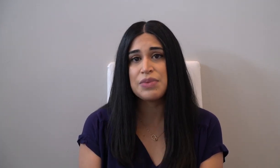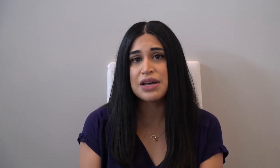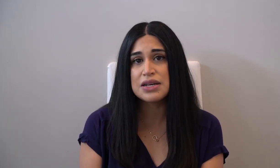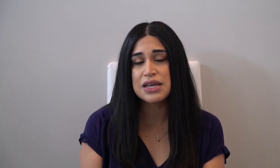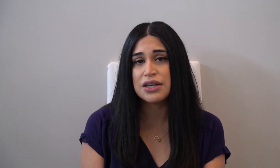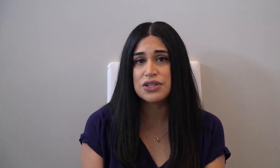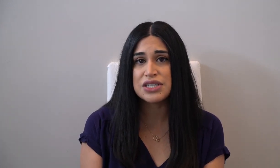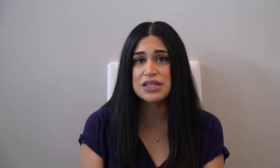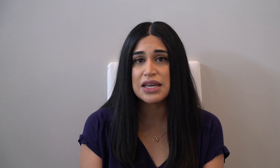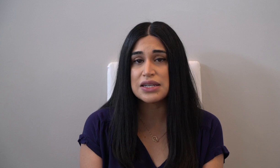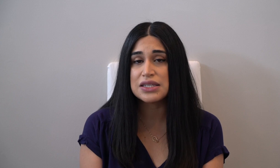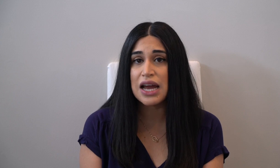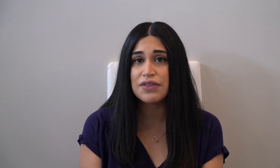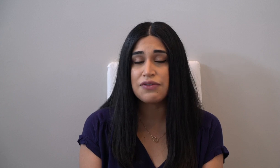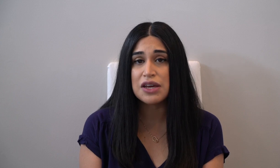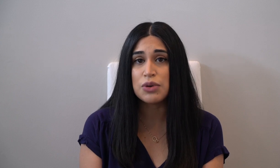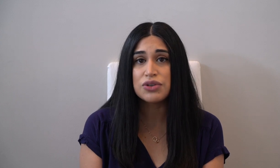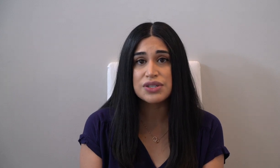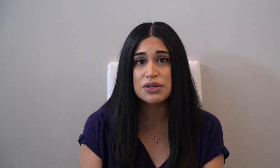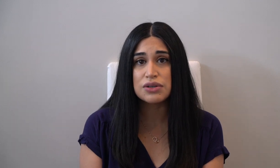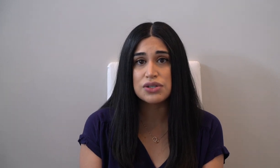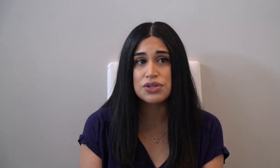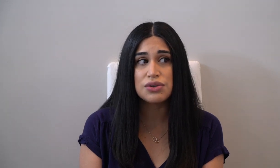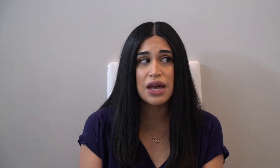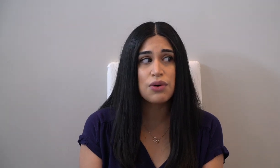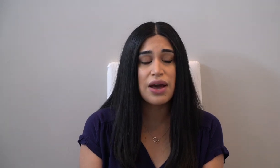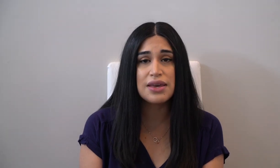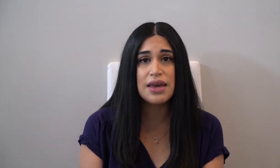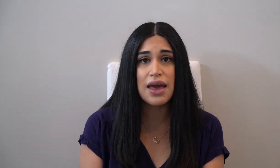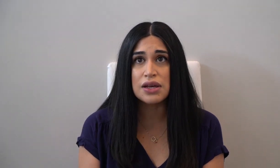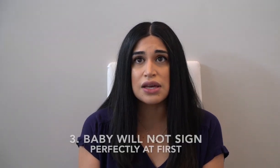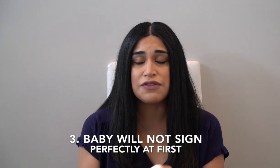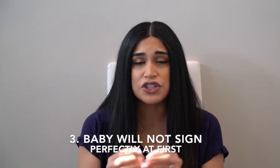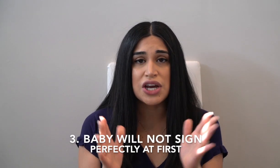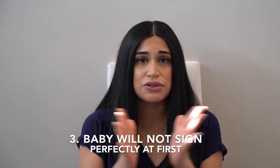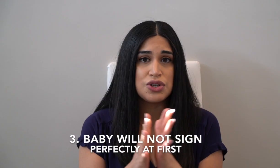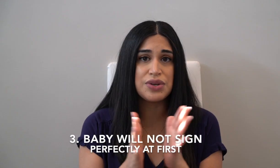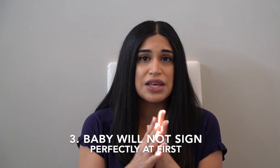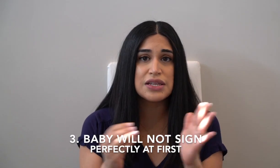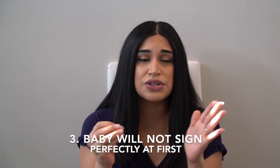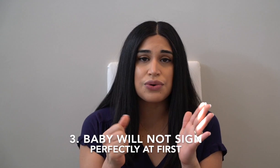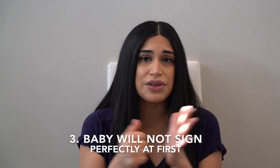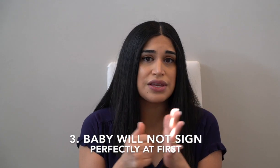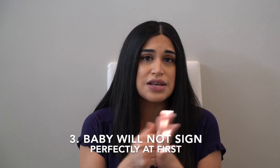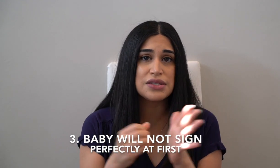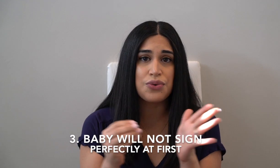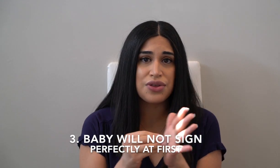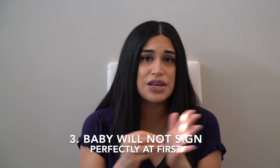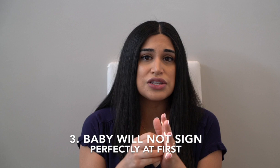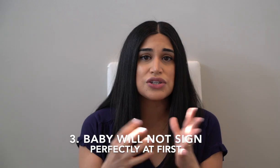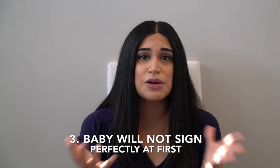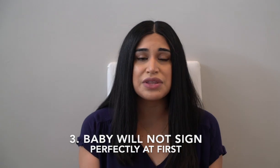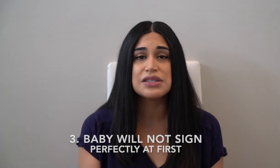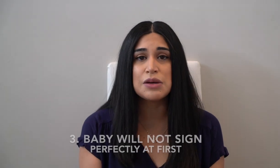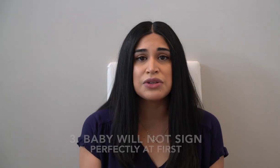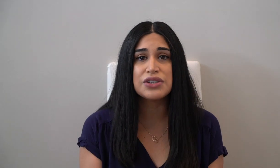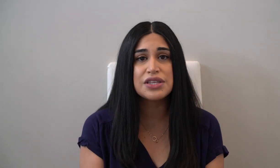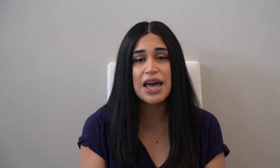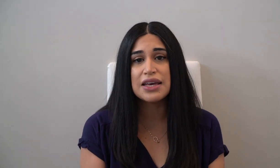because I understand that he doesn't have the fine motor skills to do that quite yet. If your child is doing this or this or this or something similar to that,